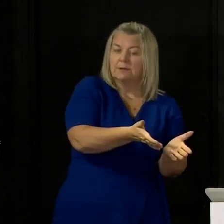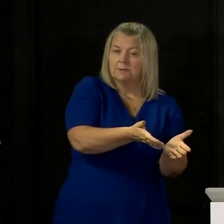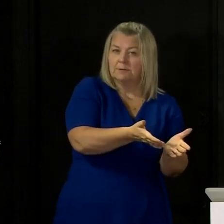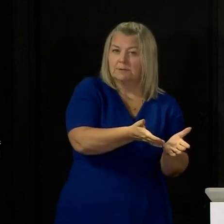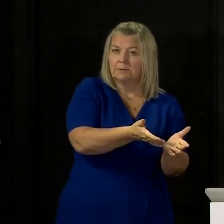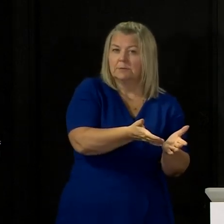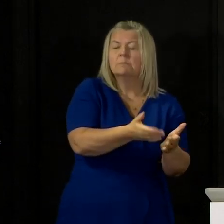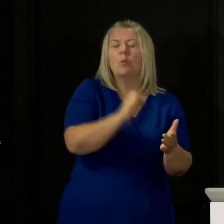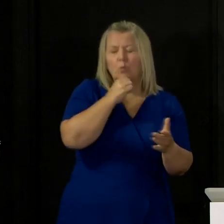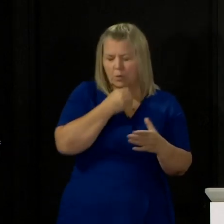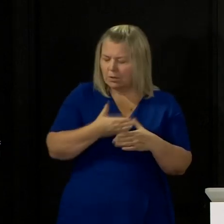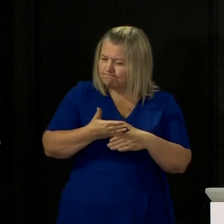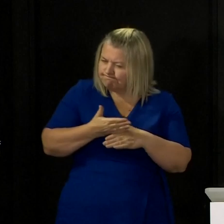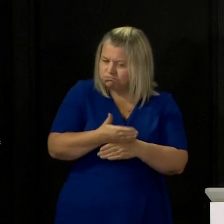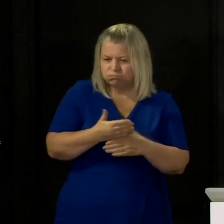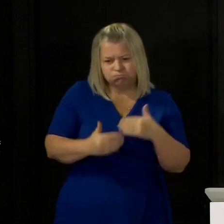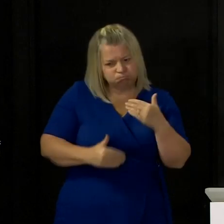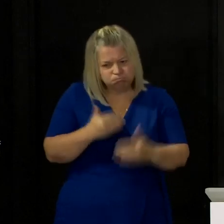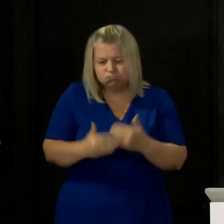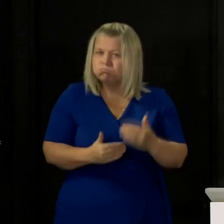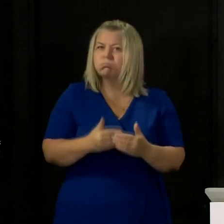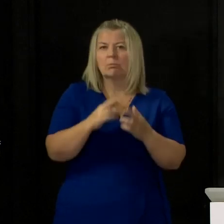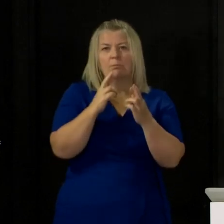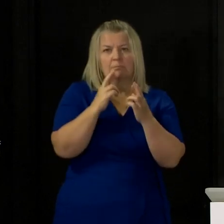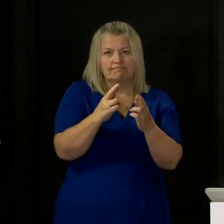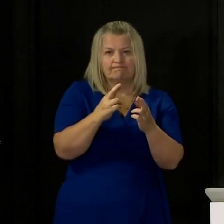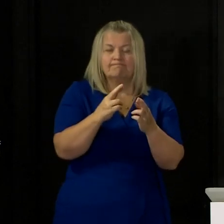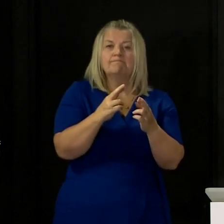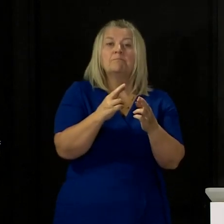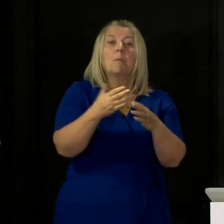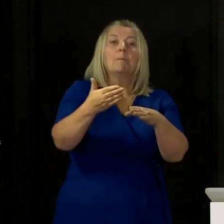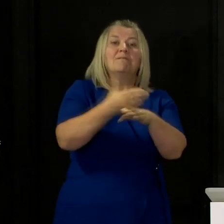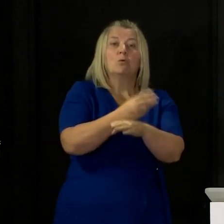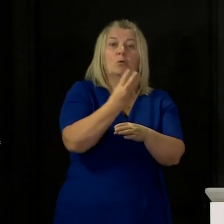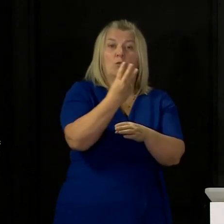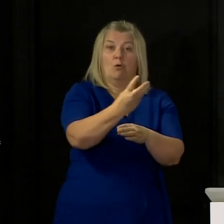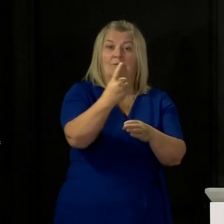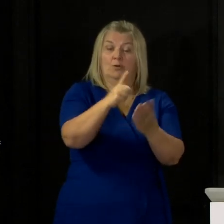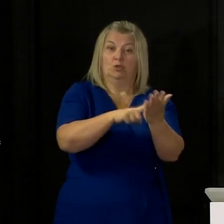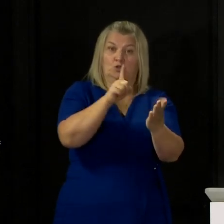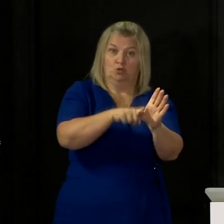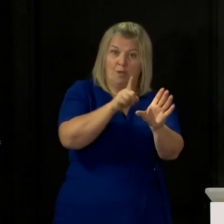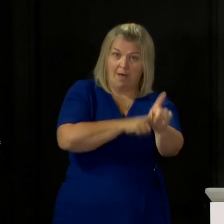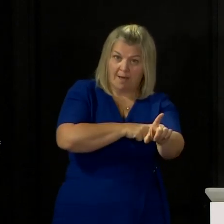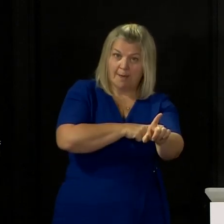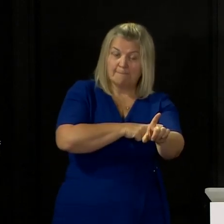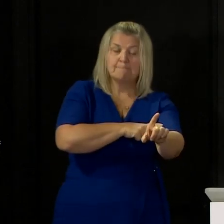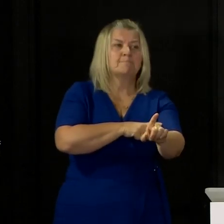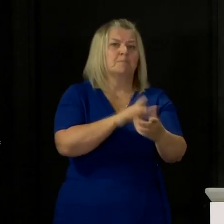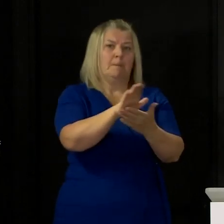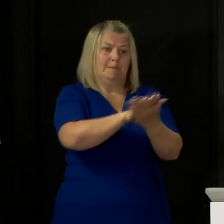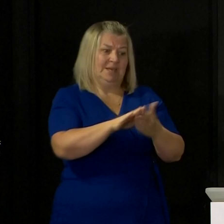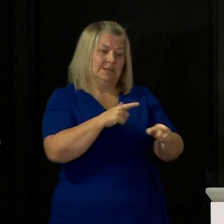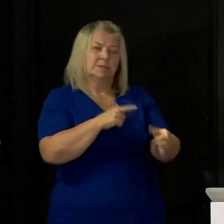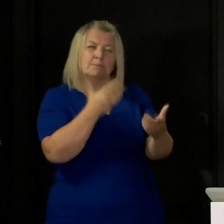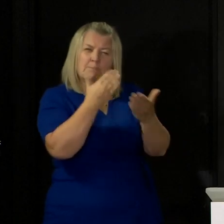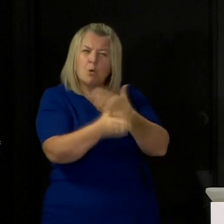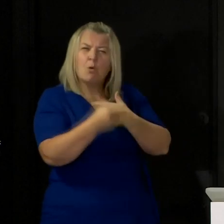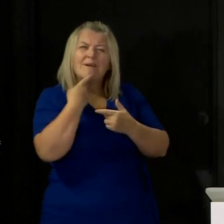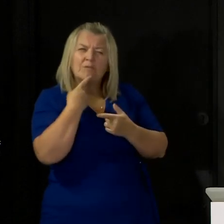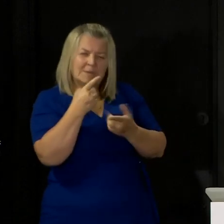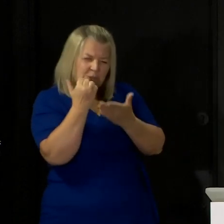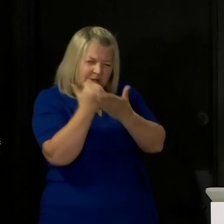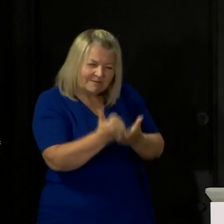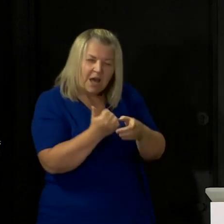31st of July at the latest we are able to move into a better position where we give you much more tailored advice and allow you